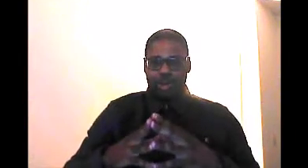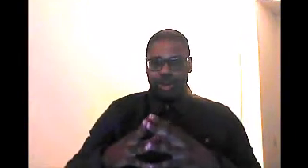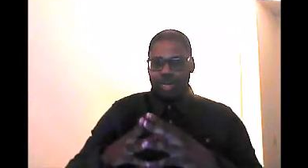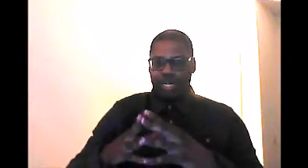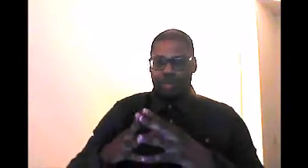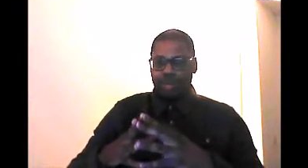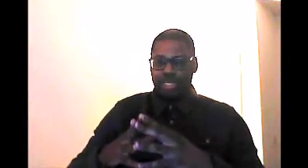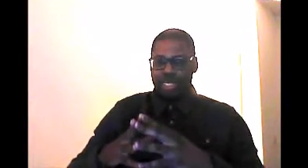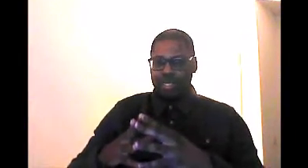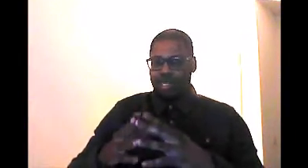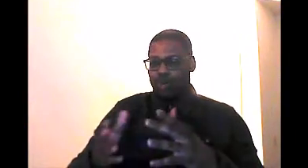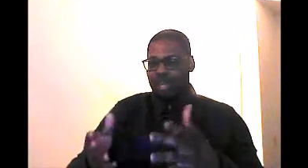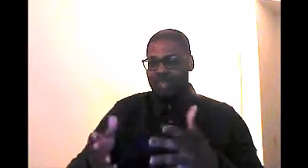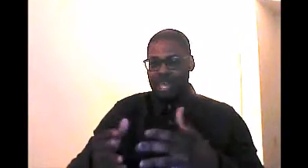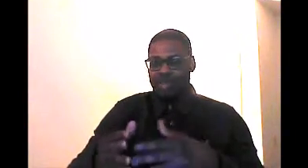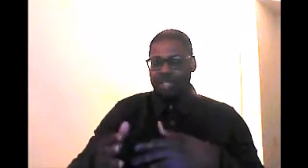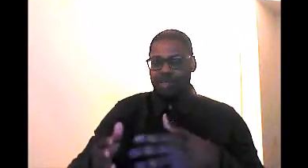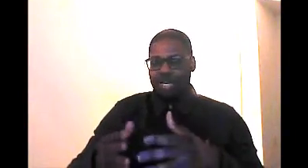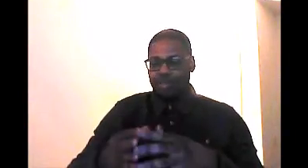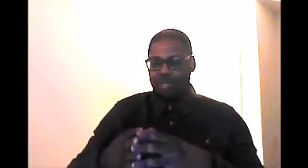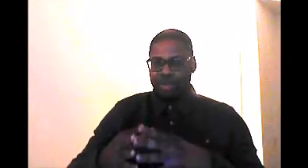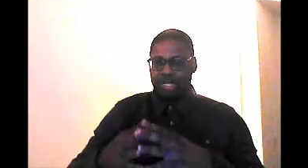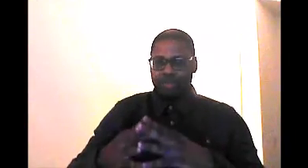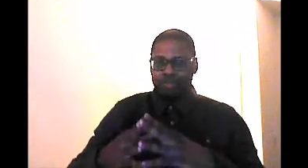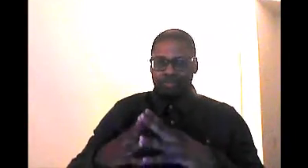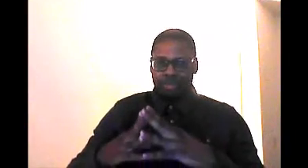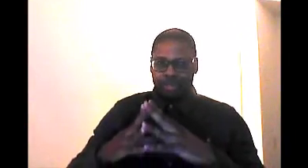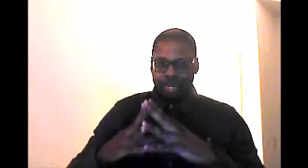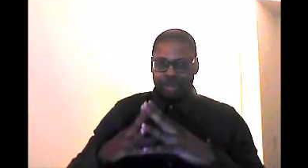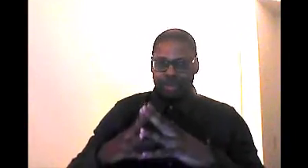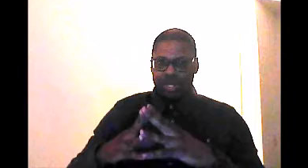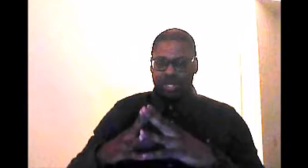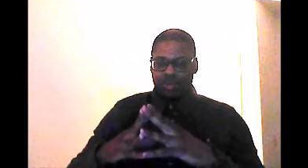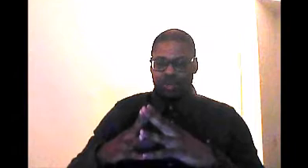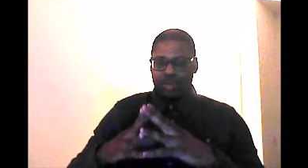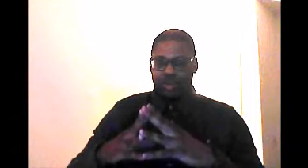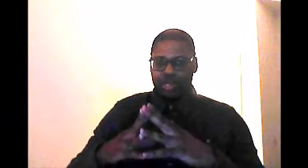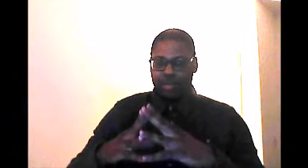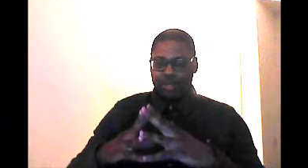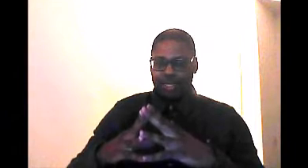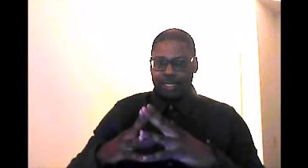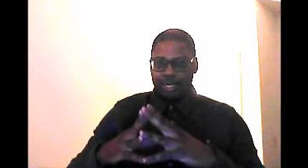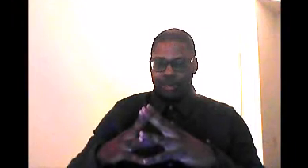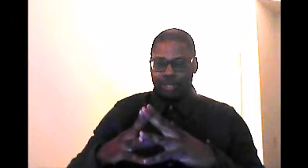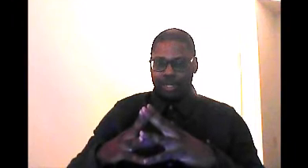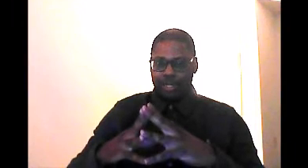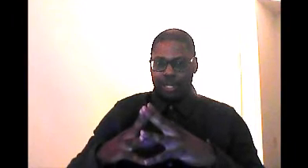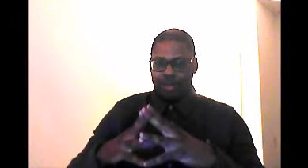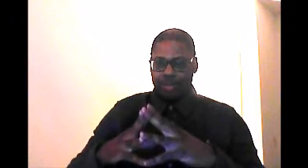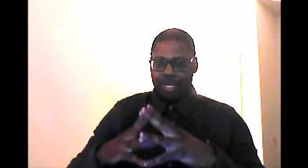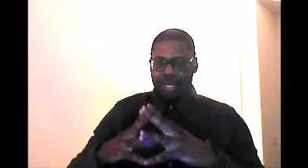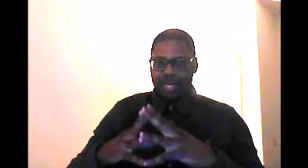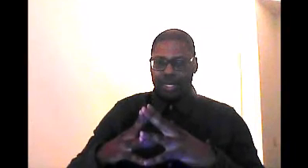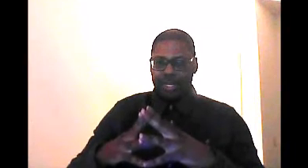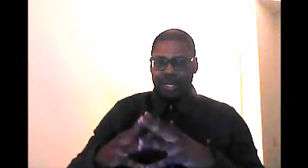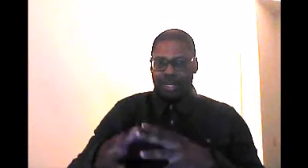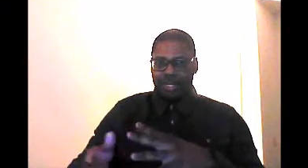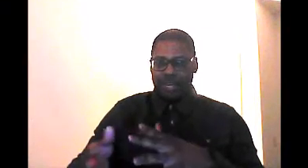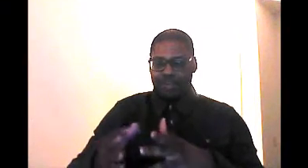all cramming in at once. And, you know, life happens, so that could be tricky. But I do think it's worth it to spread things out and have a plan and kind